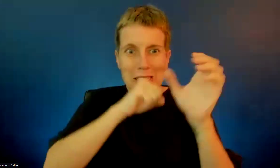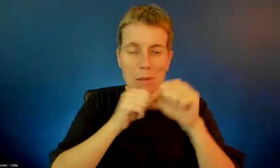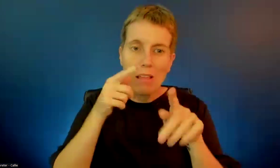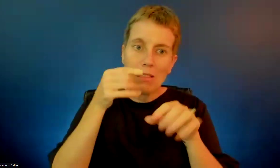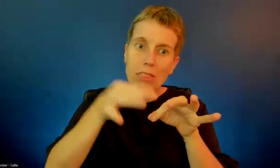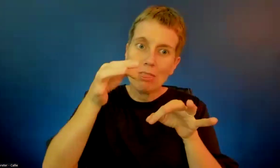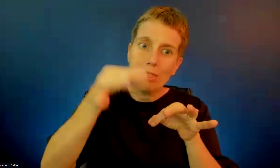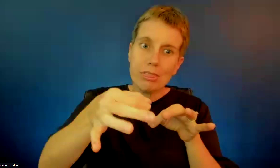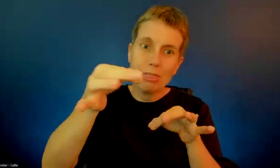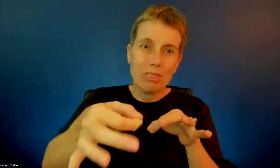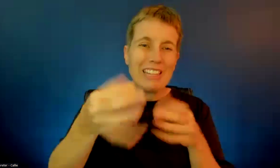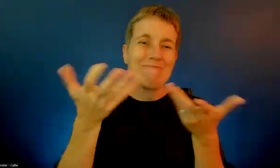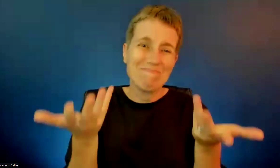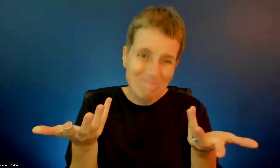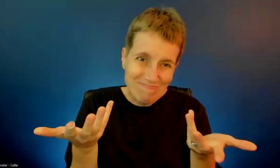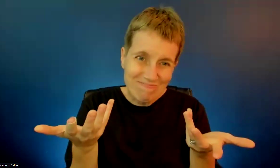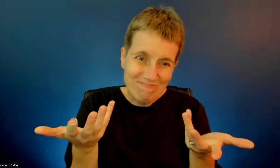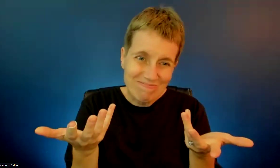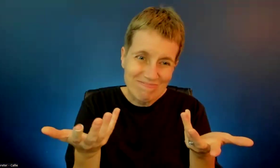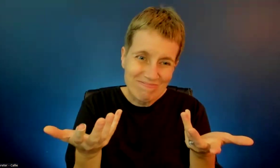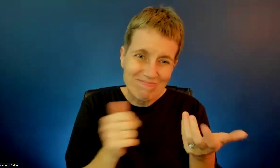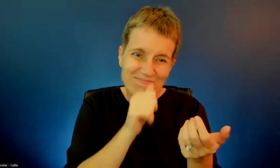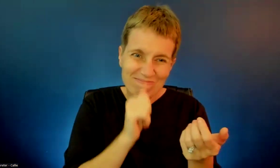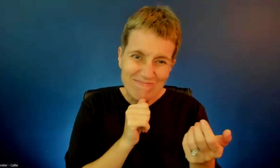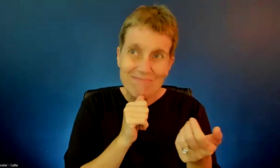I agree wholeheartedly.